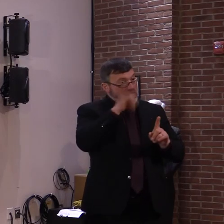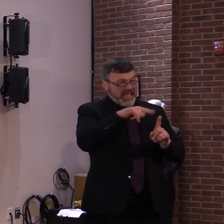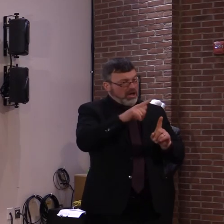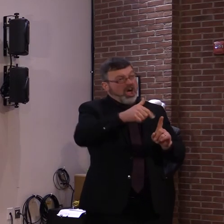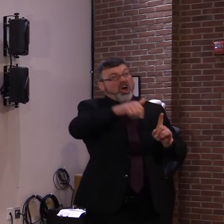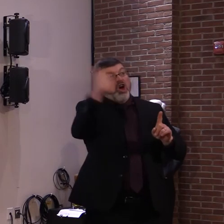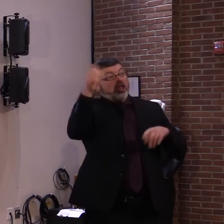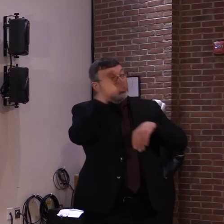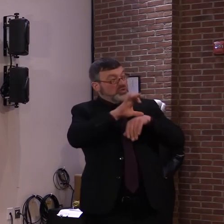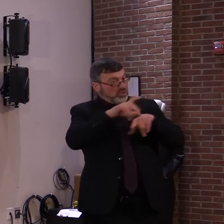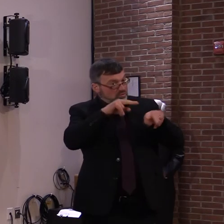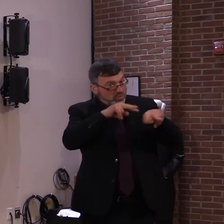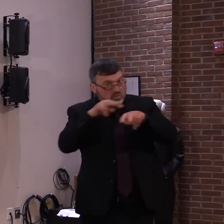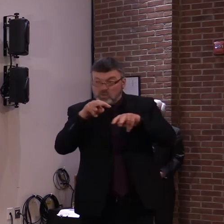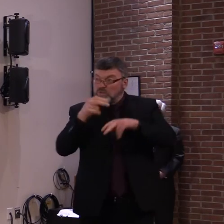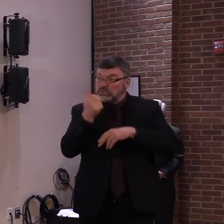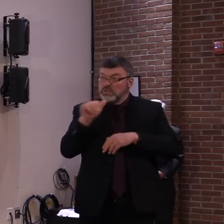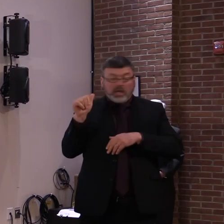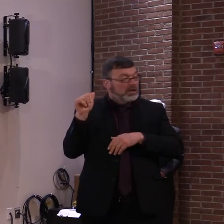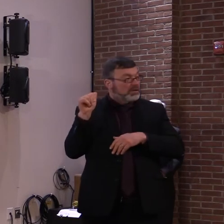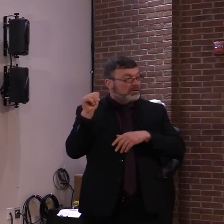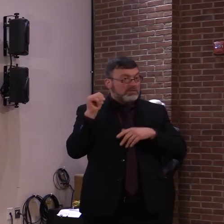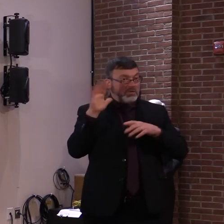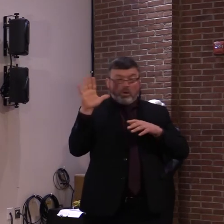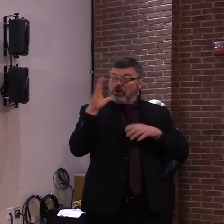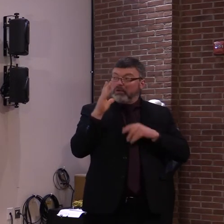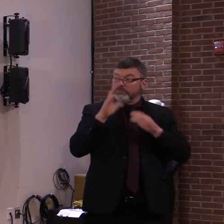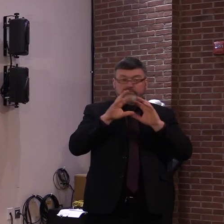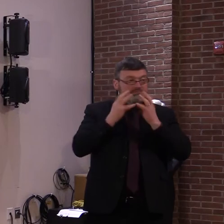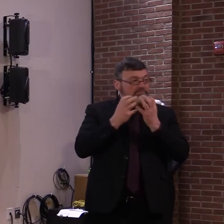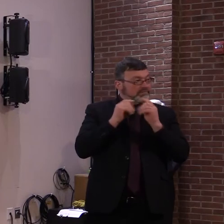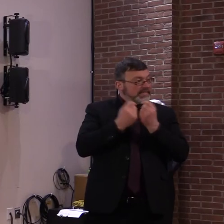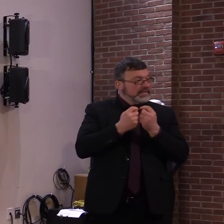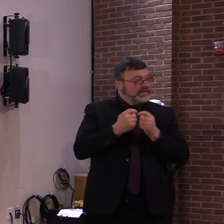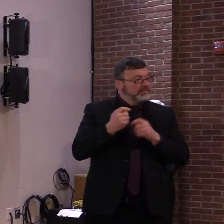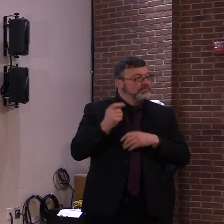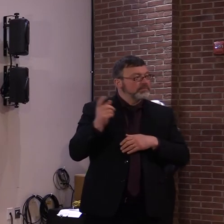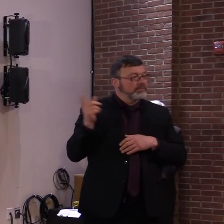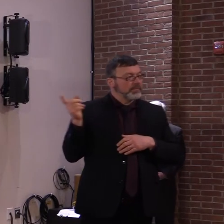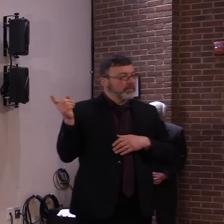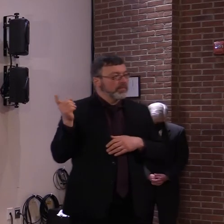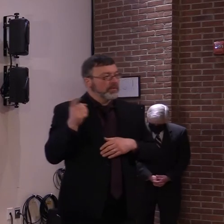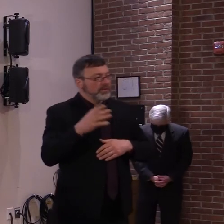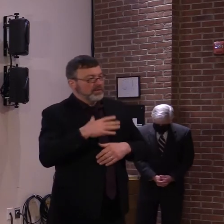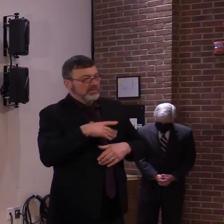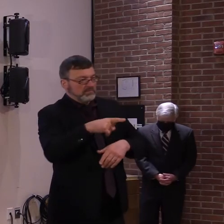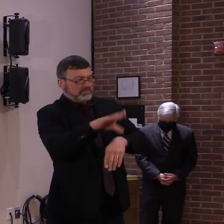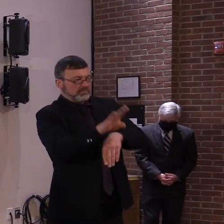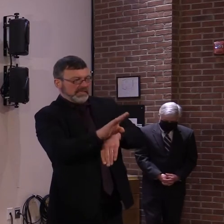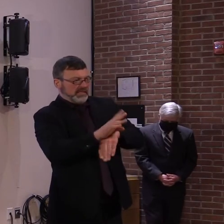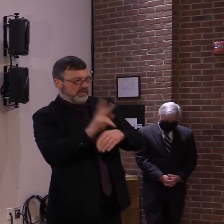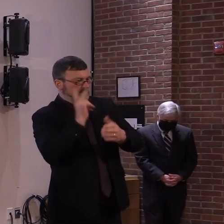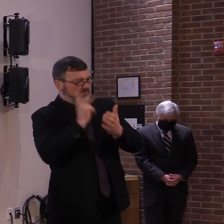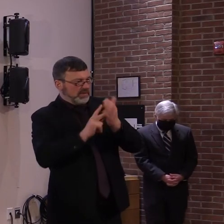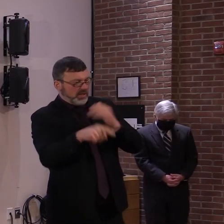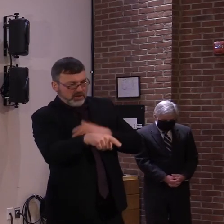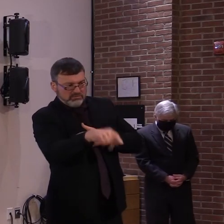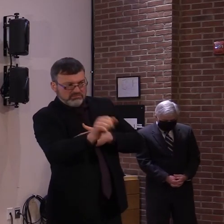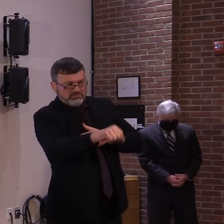I'm sorry. Oh, okay. Yeah. Maybe this is a Secretary Curley question. Probably.